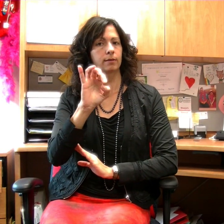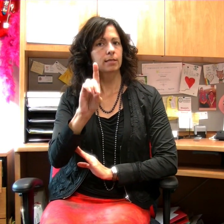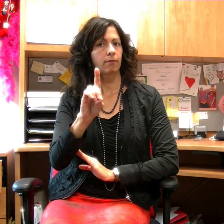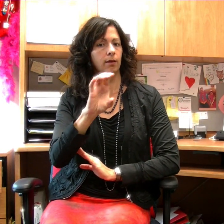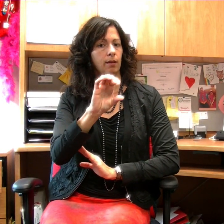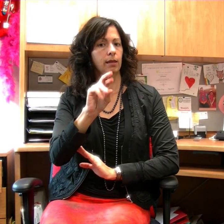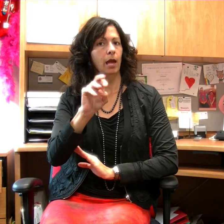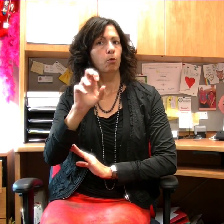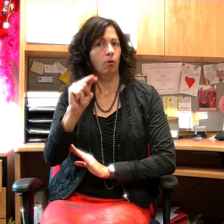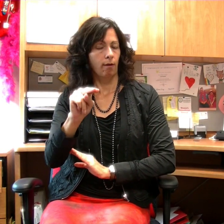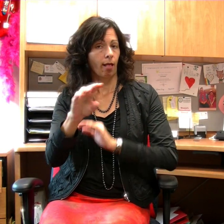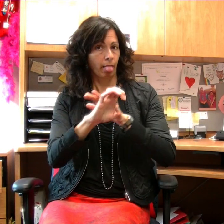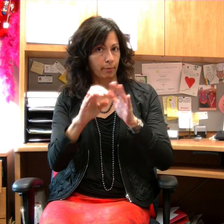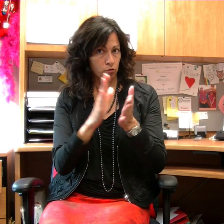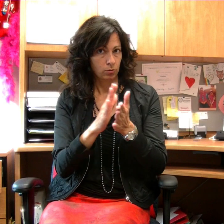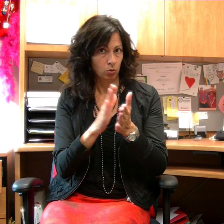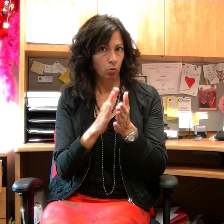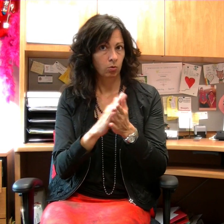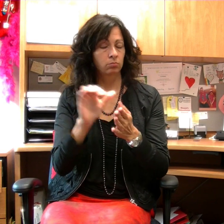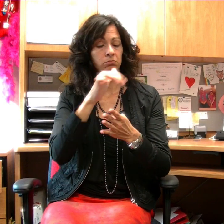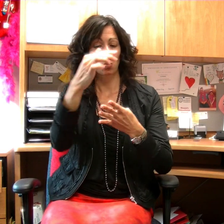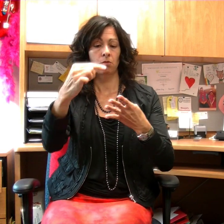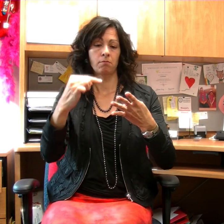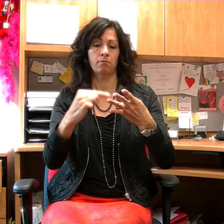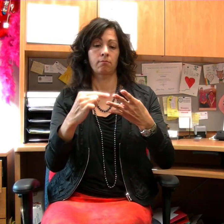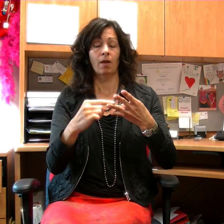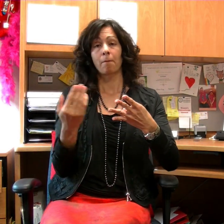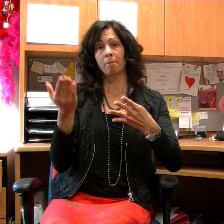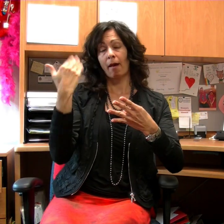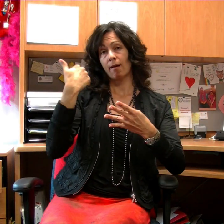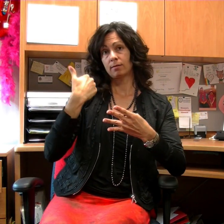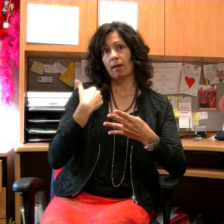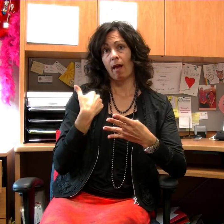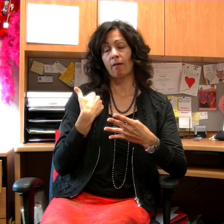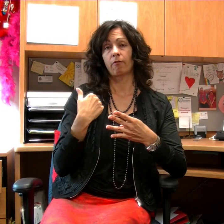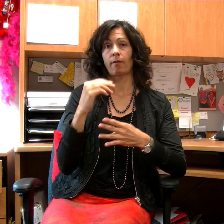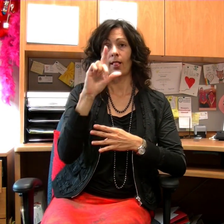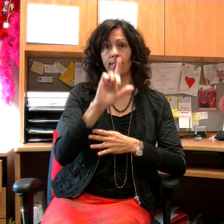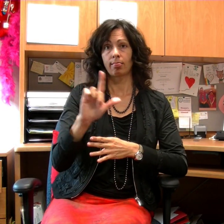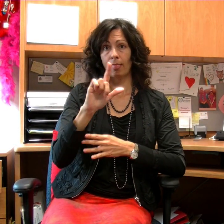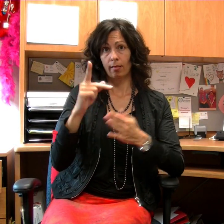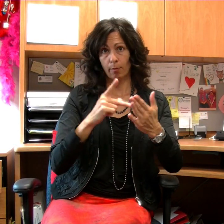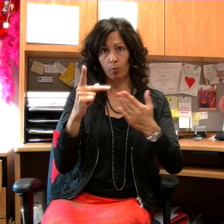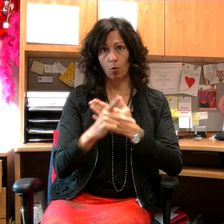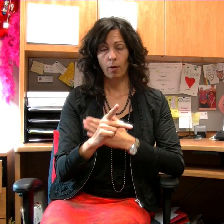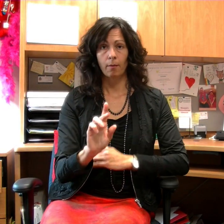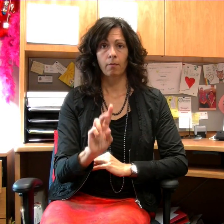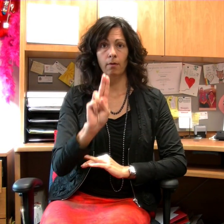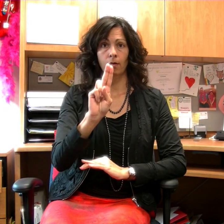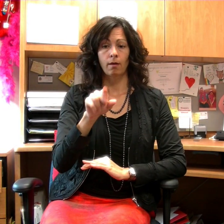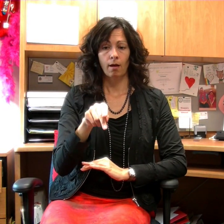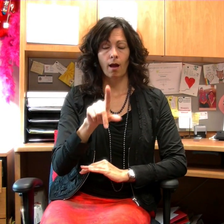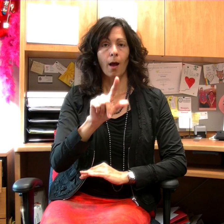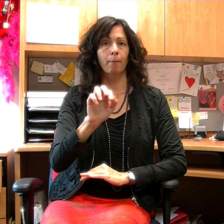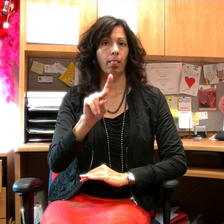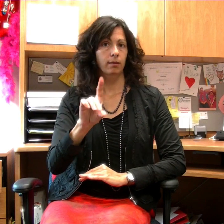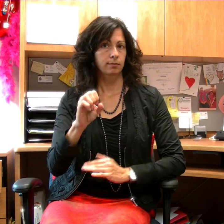in Souk, they have David Cameron Elementary School, which are both programs specifically for deaf and hard of hearing students in a mainstream